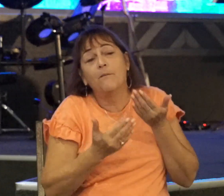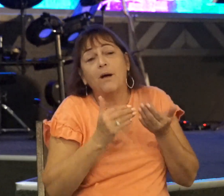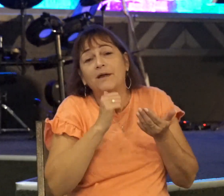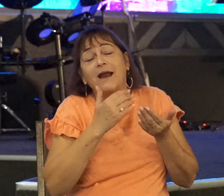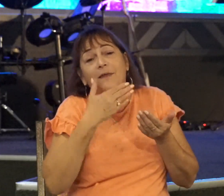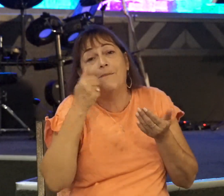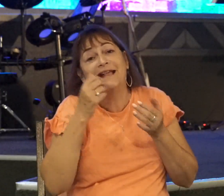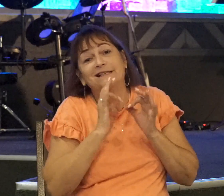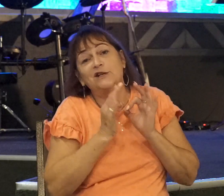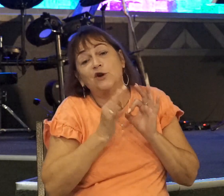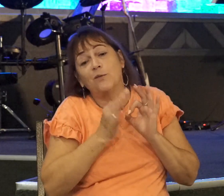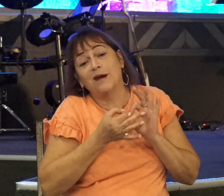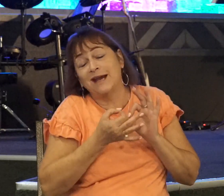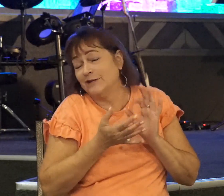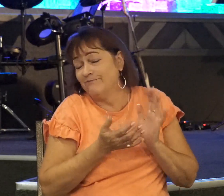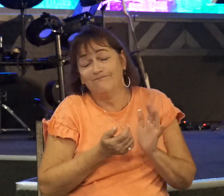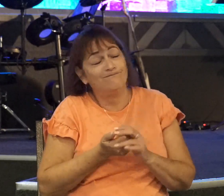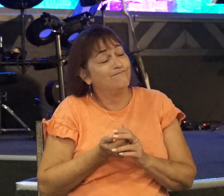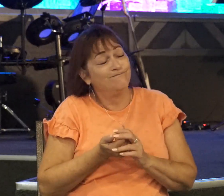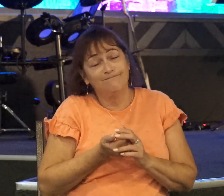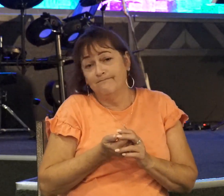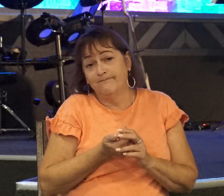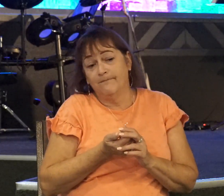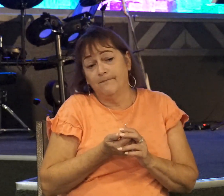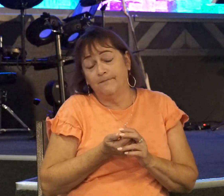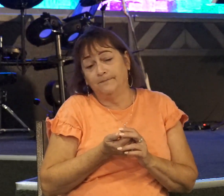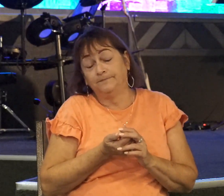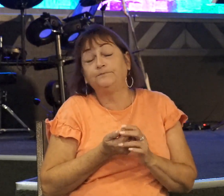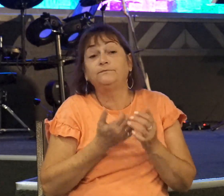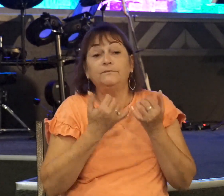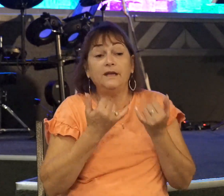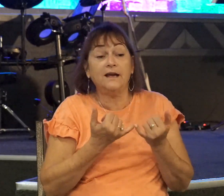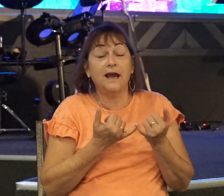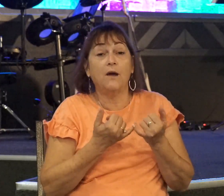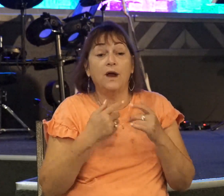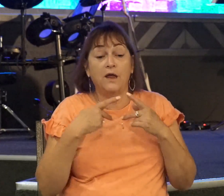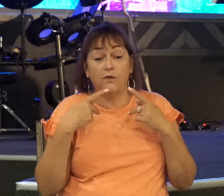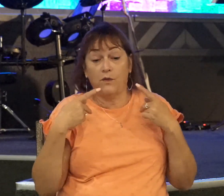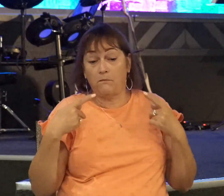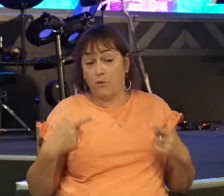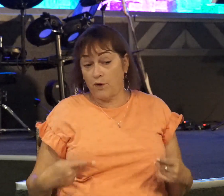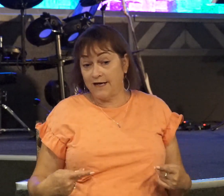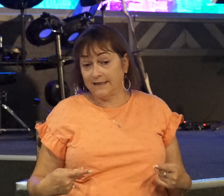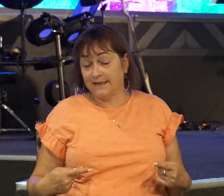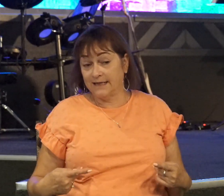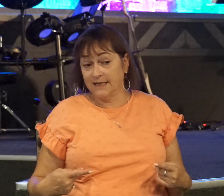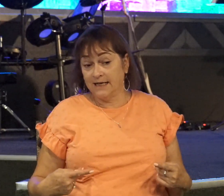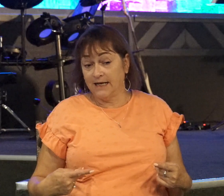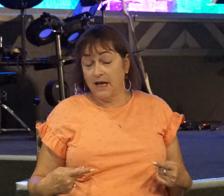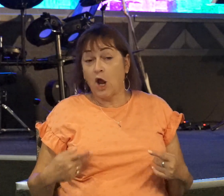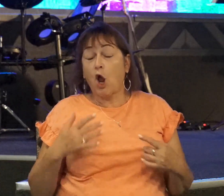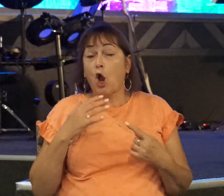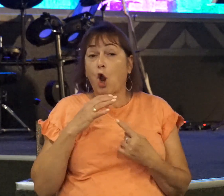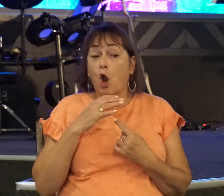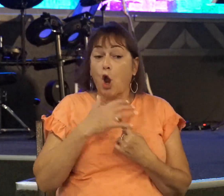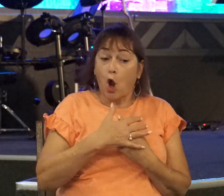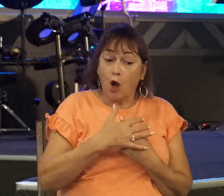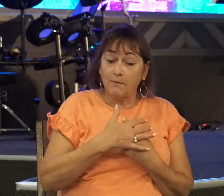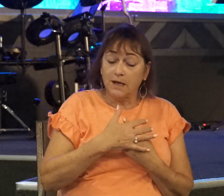translation here. Now, in the high priest's garment, okay, were